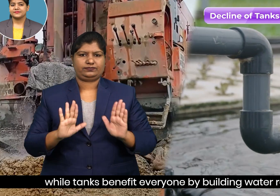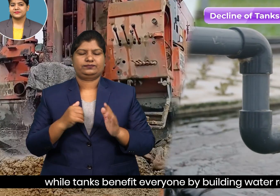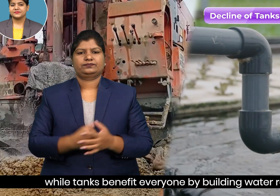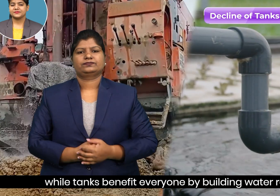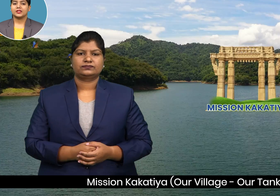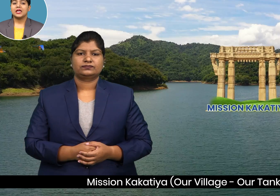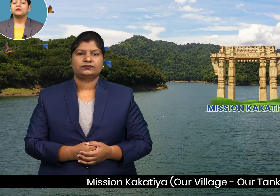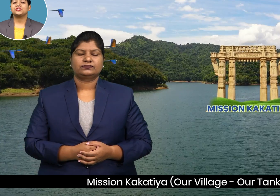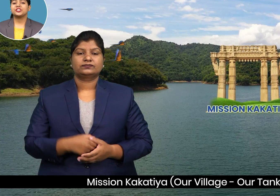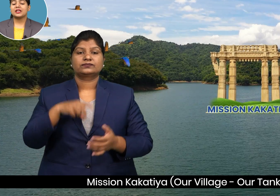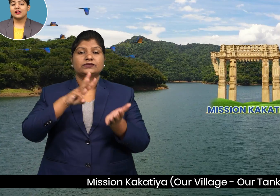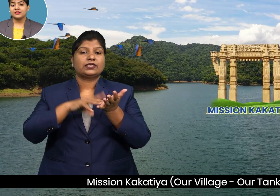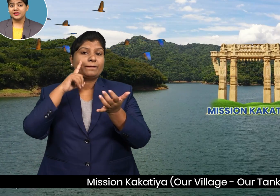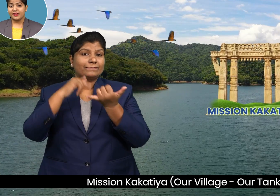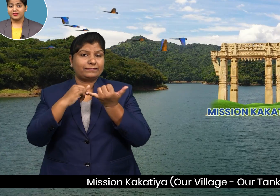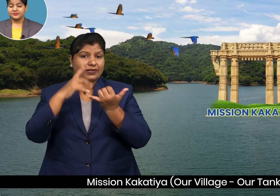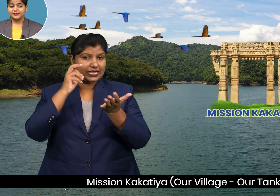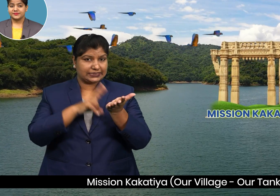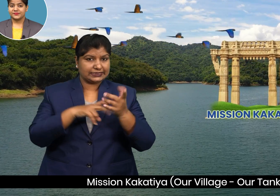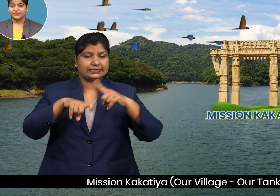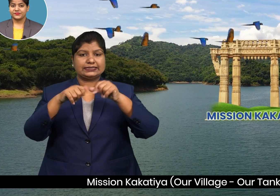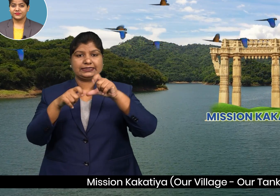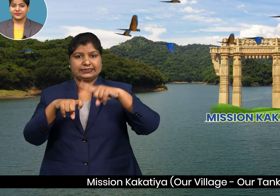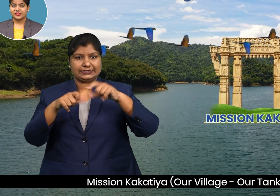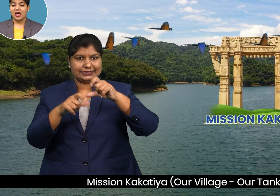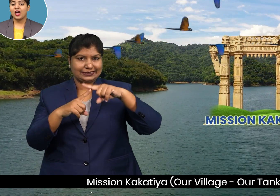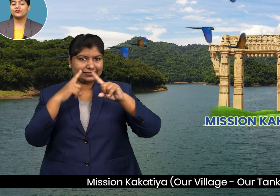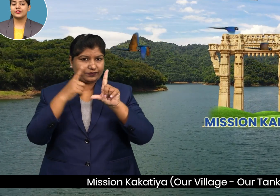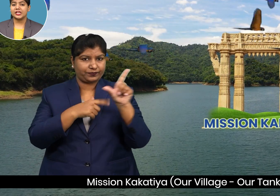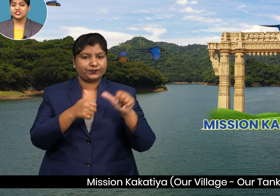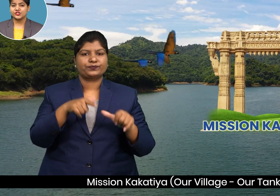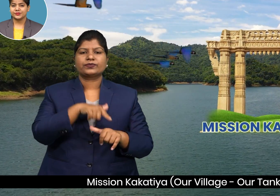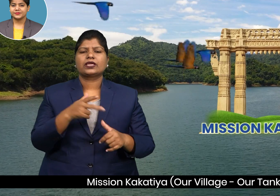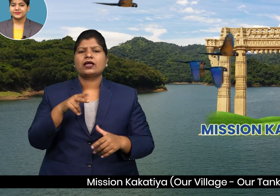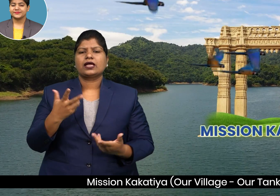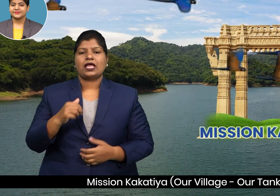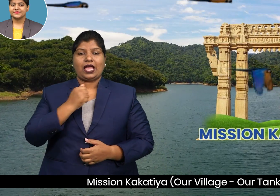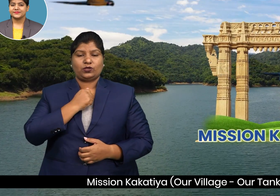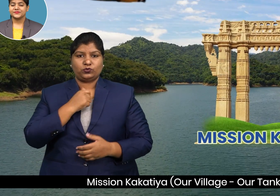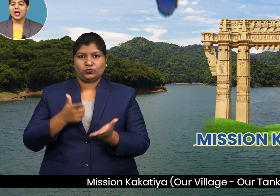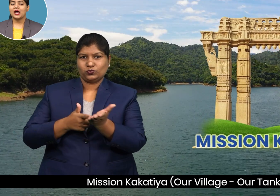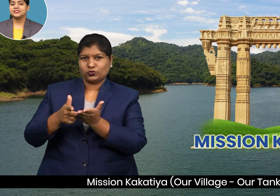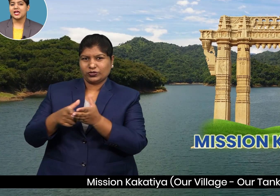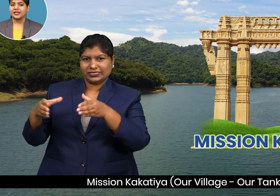mission kakatiya our village our tank